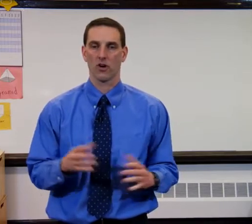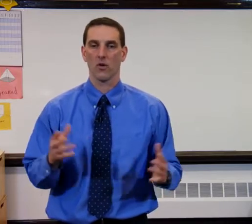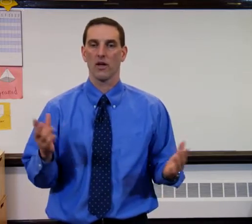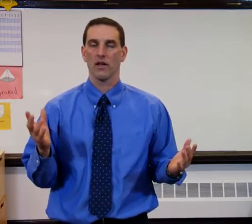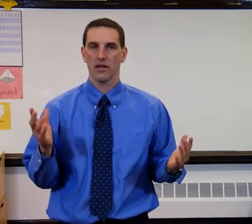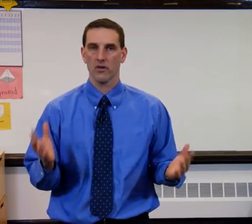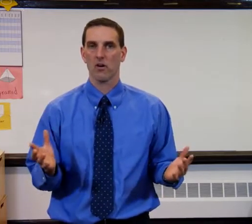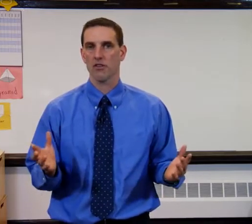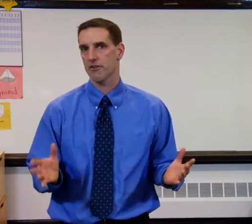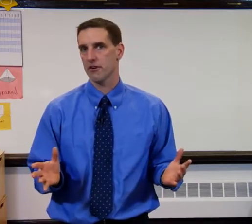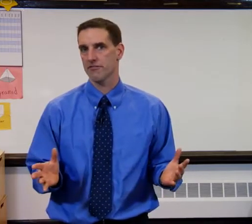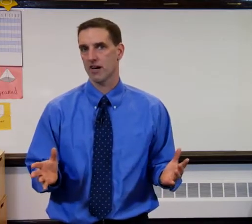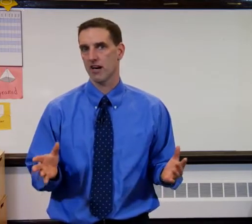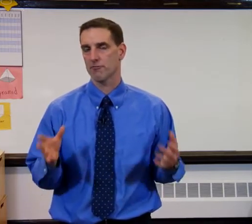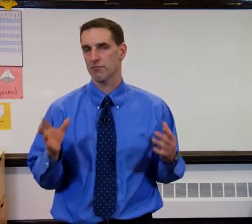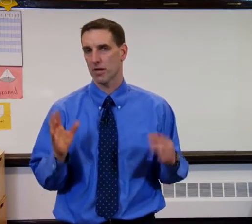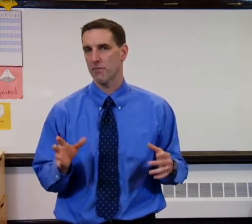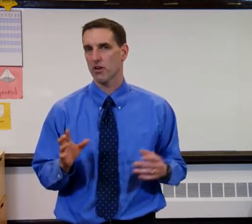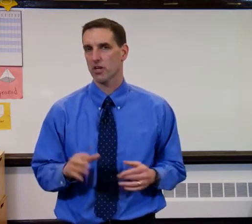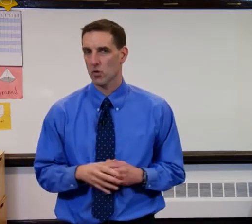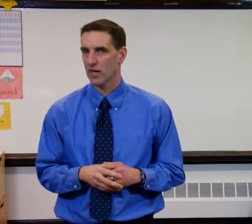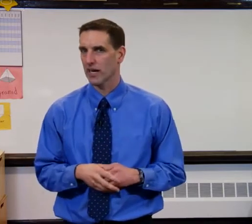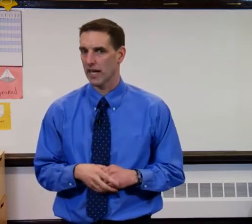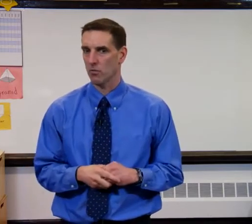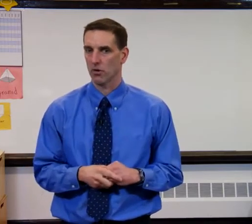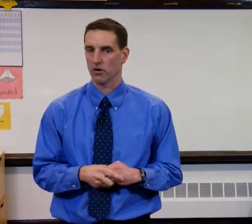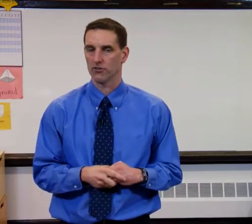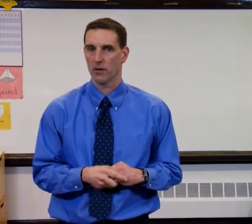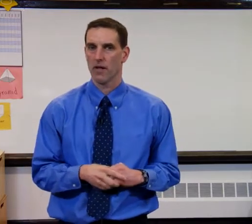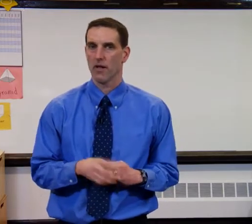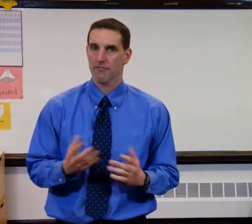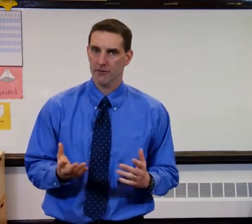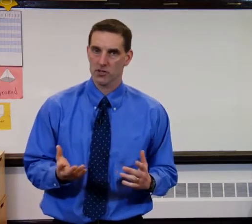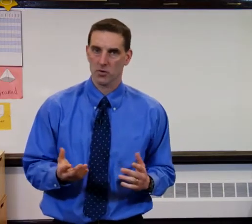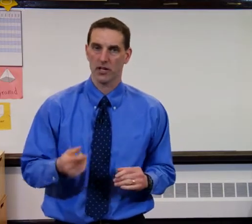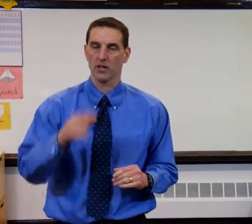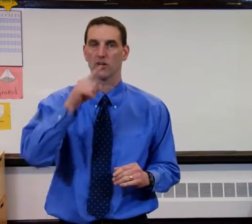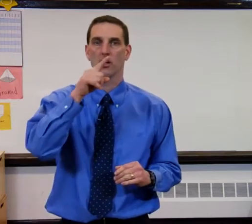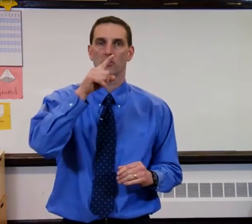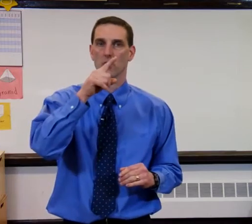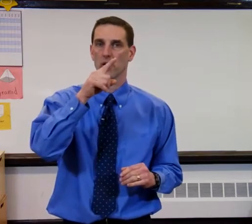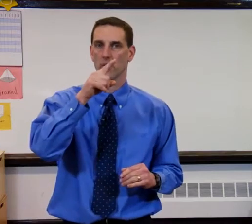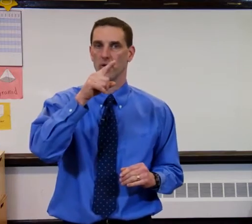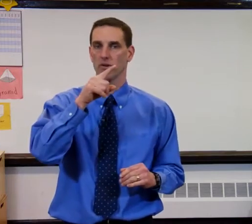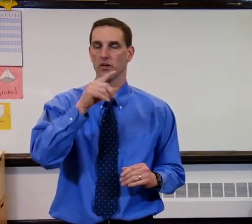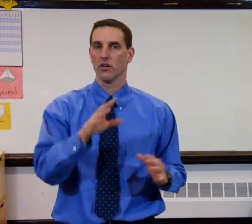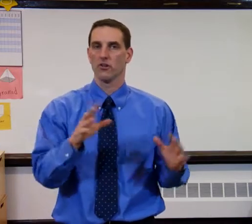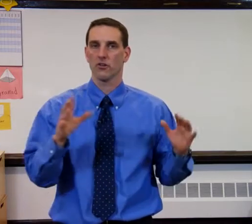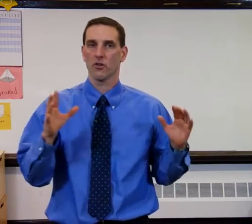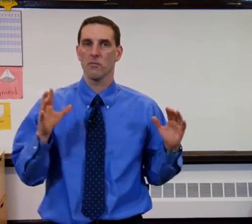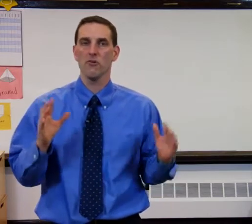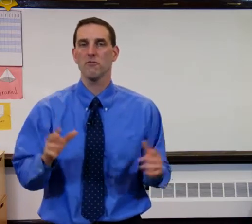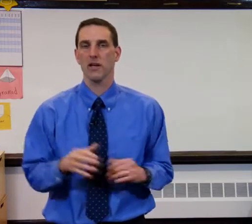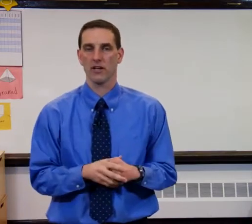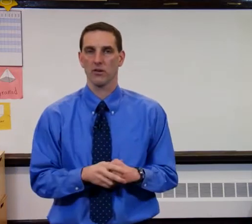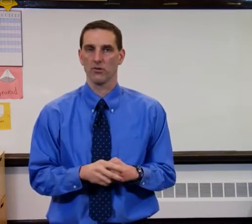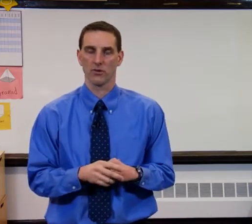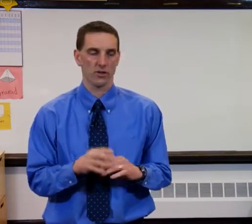So here are 35 primarily grade 8 words. The first one is square root. So the movement I use or the